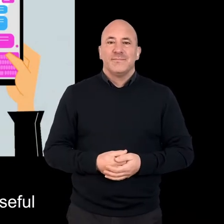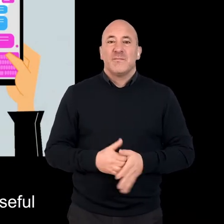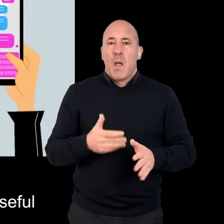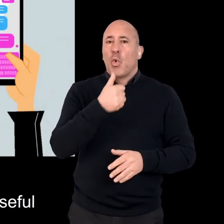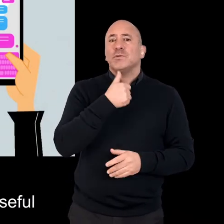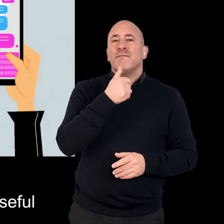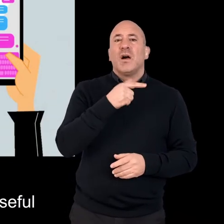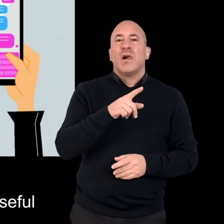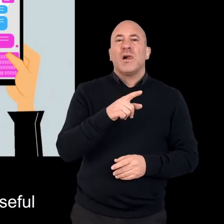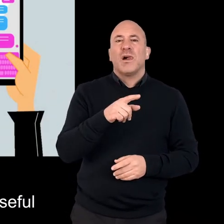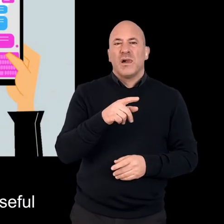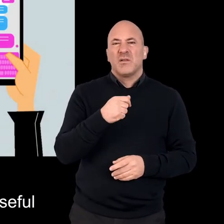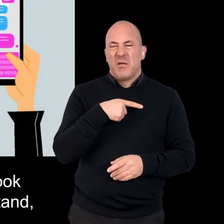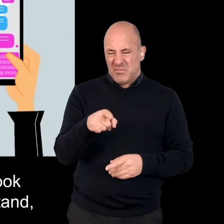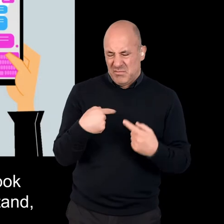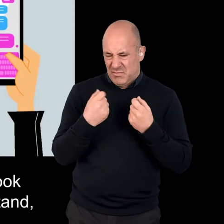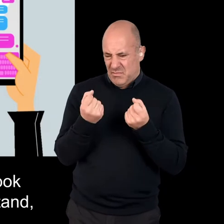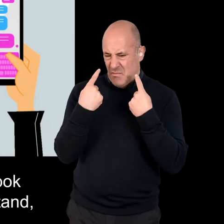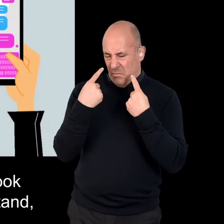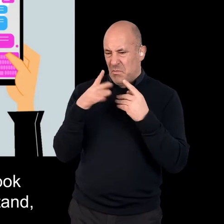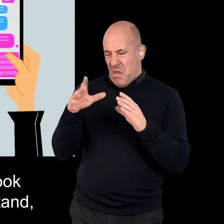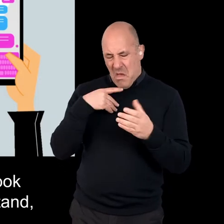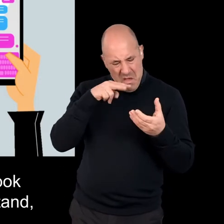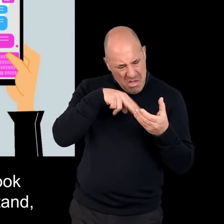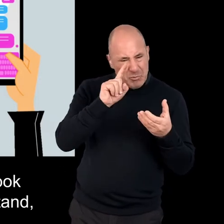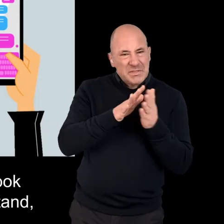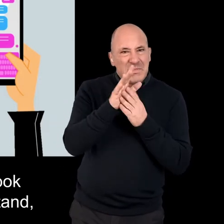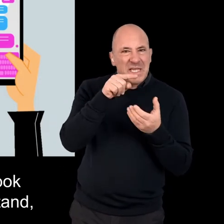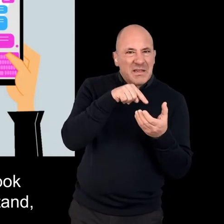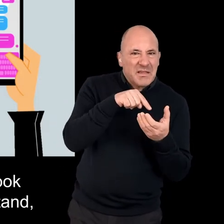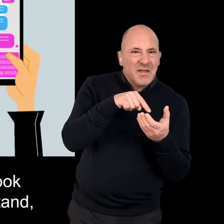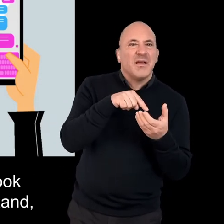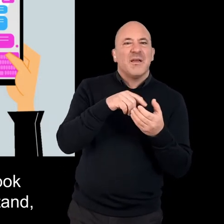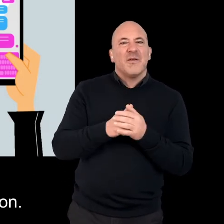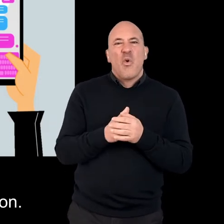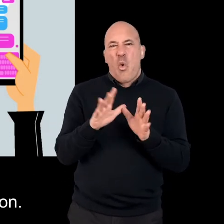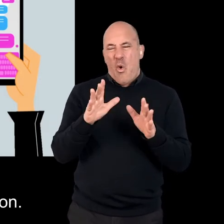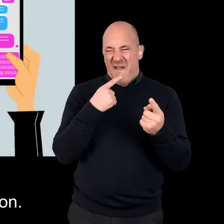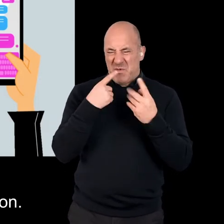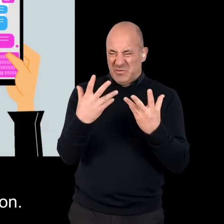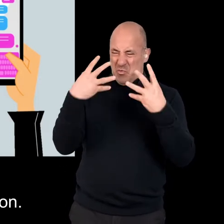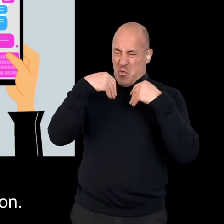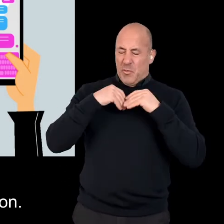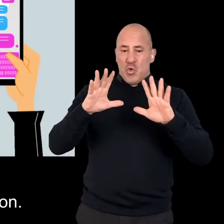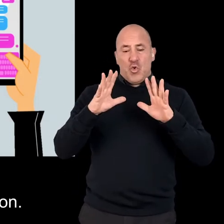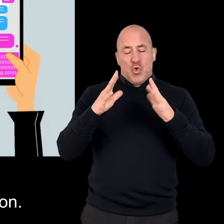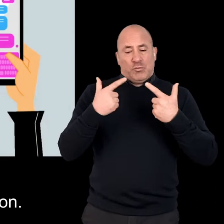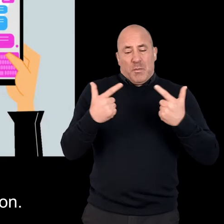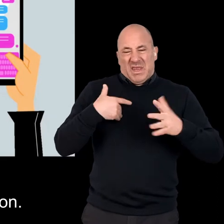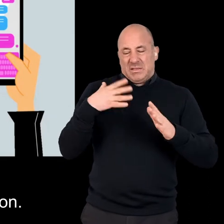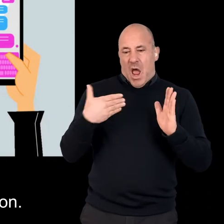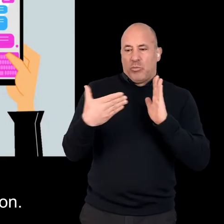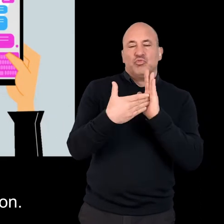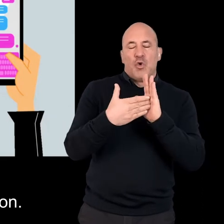And it may also be particularly useful for those who might want to look things up that they don't understand, or those who might need extra time to process